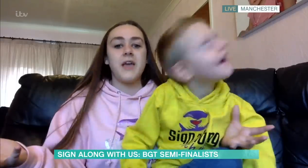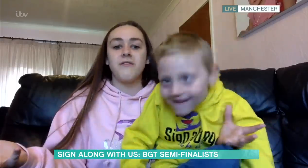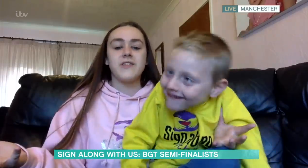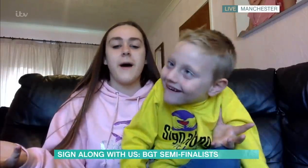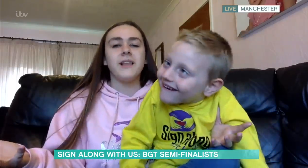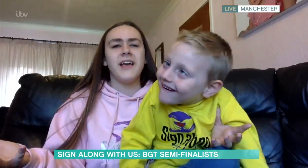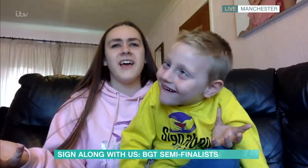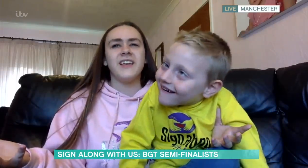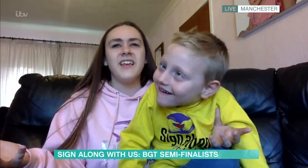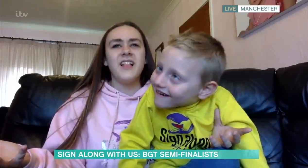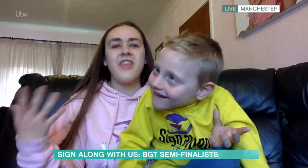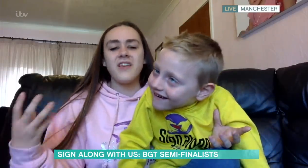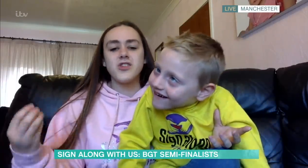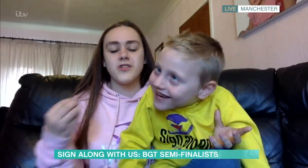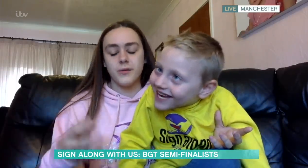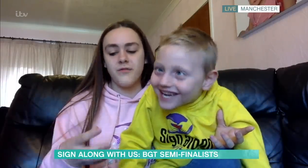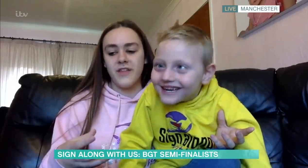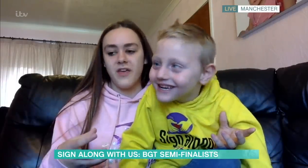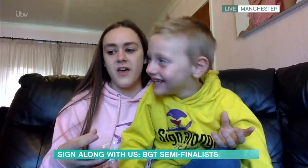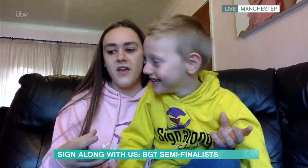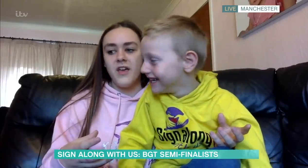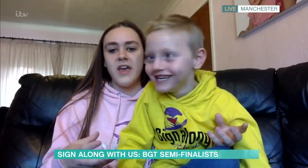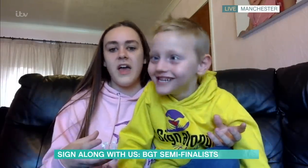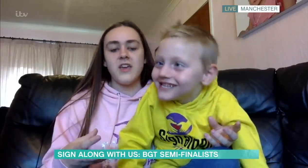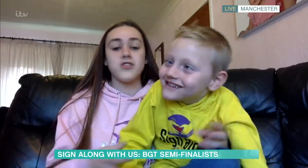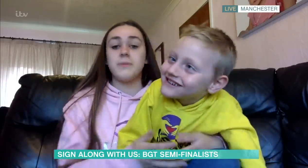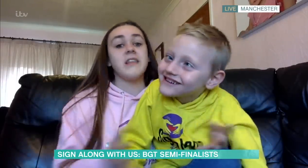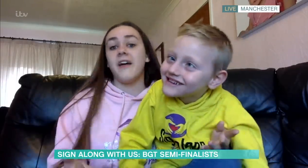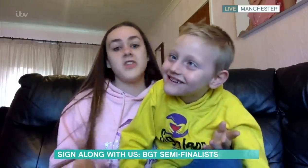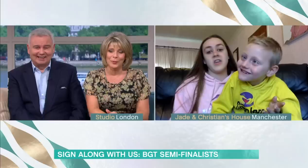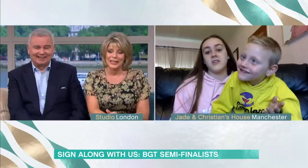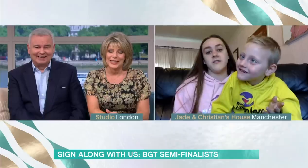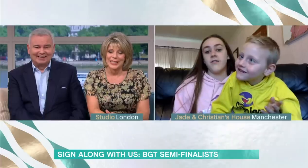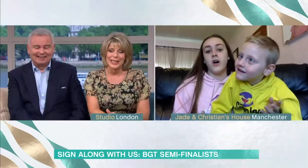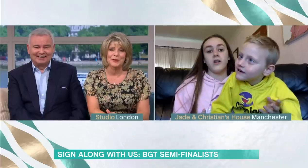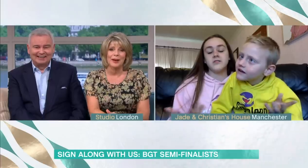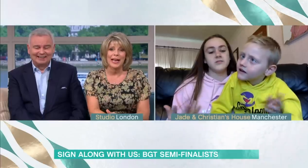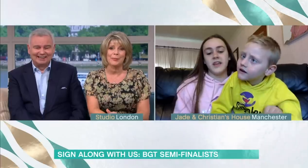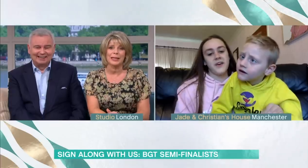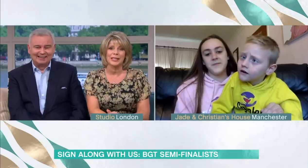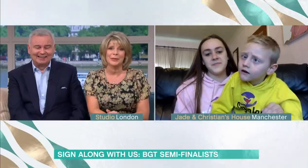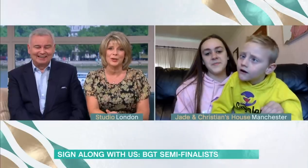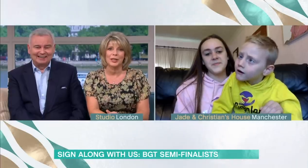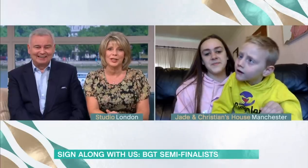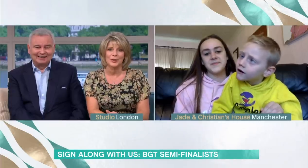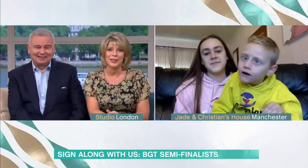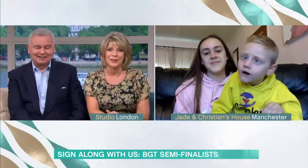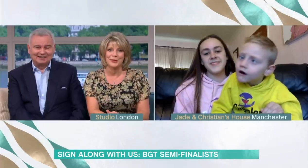with his family. And that's just something that has just been life changing. It seems very happy to be talking to us this morning.